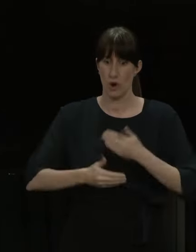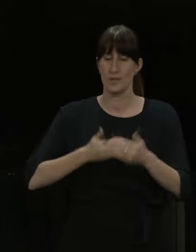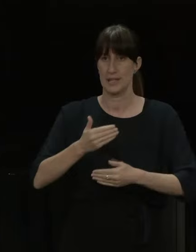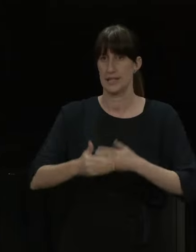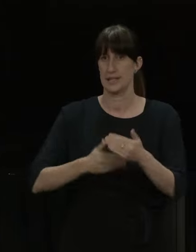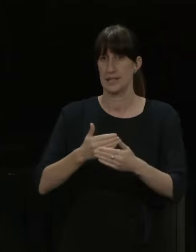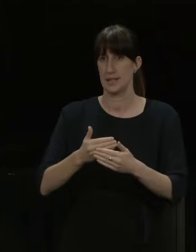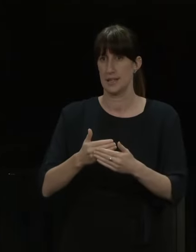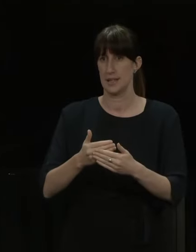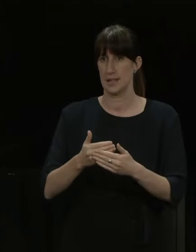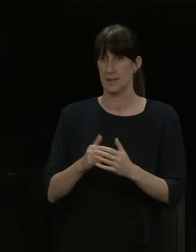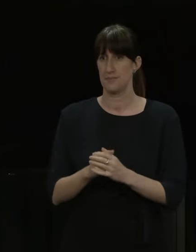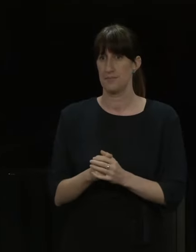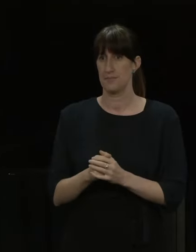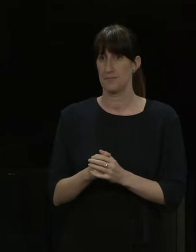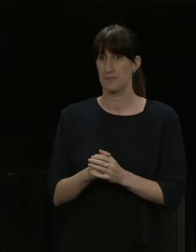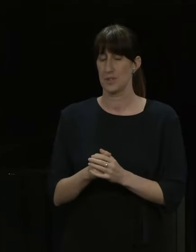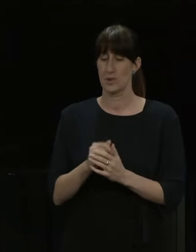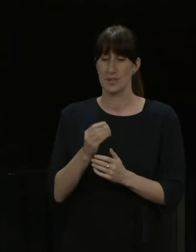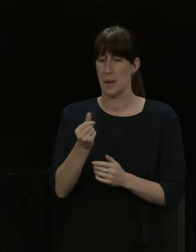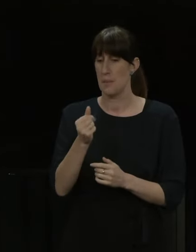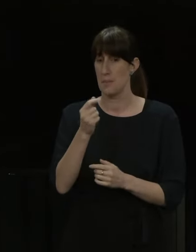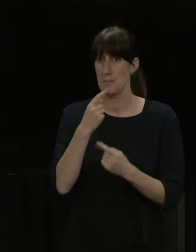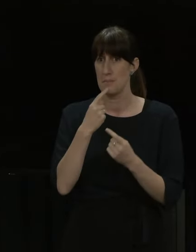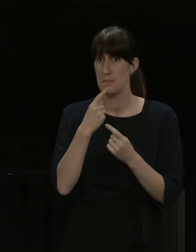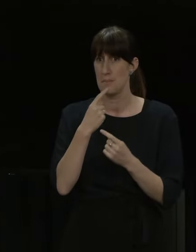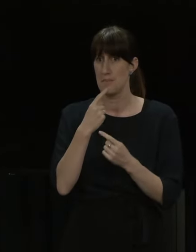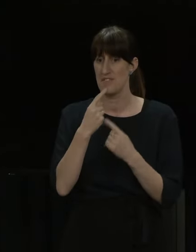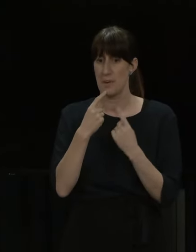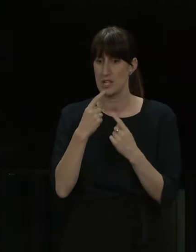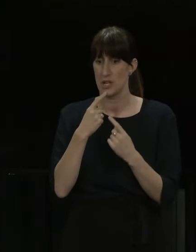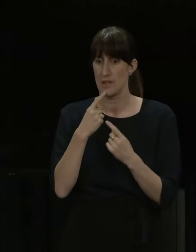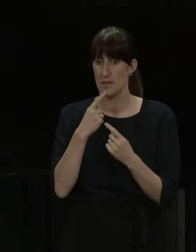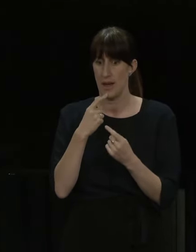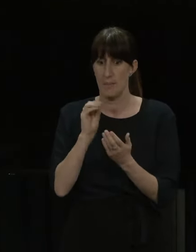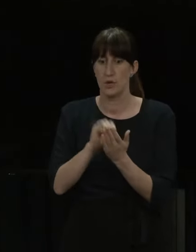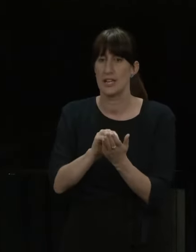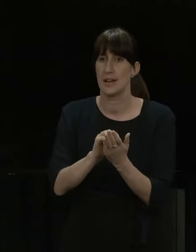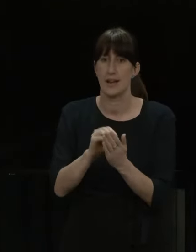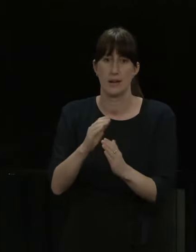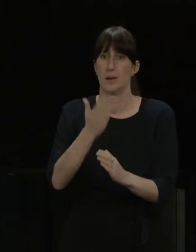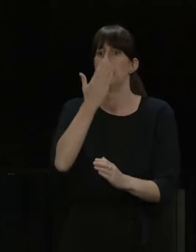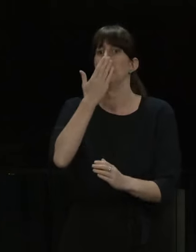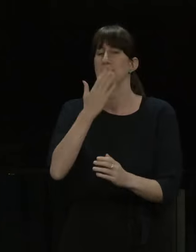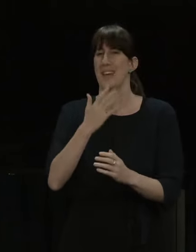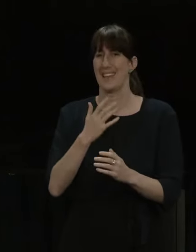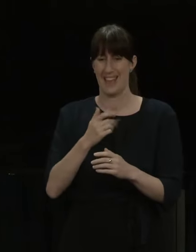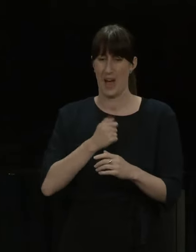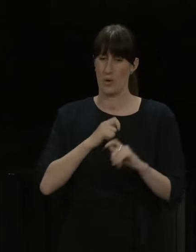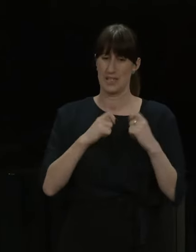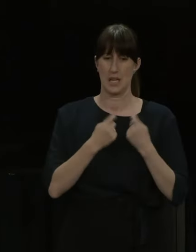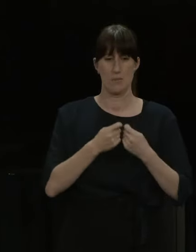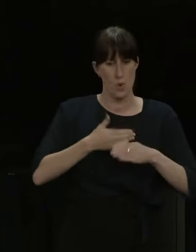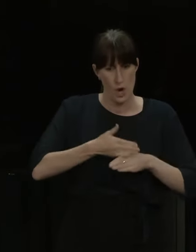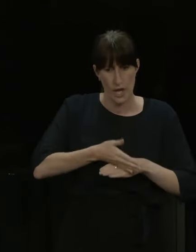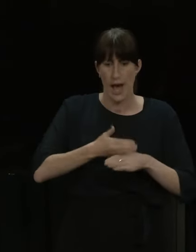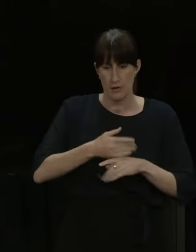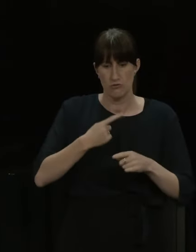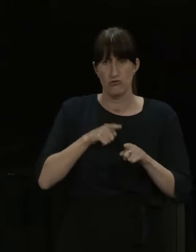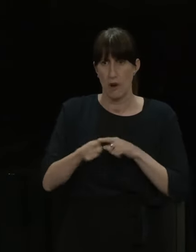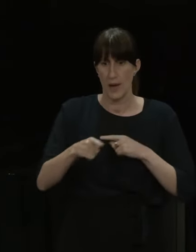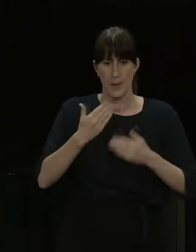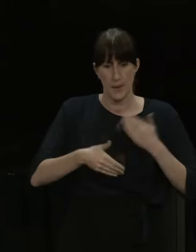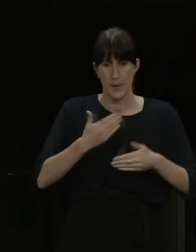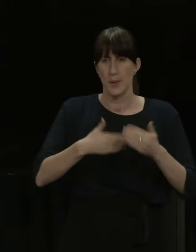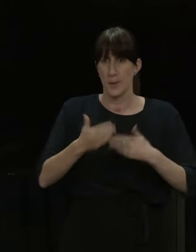who are, you know, supplying their information at the last minute are certainly cutting it fine and I know that the team are working really hard to try and process as